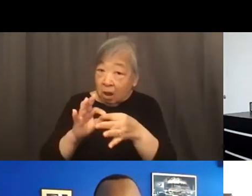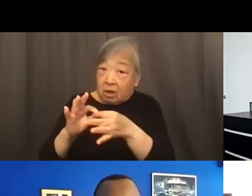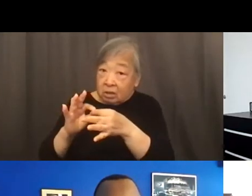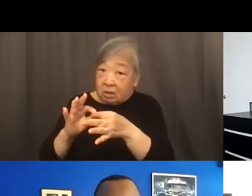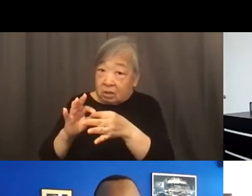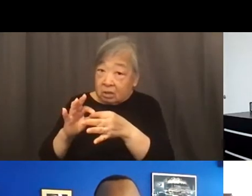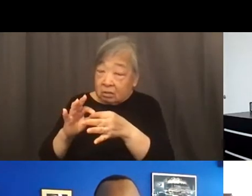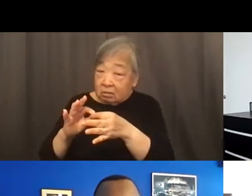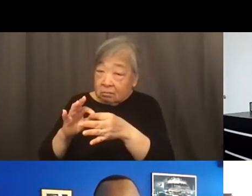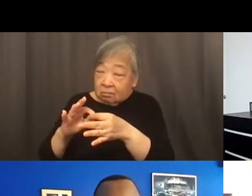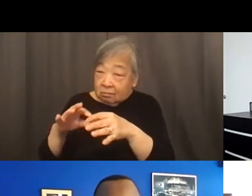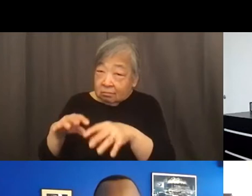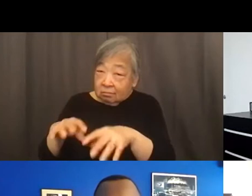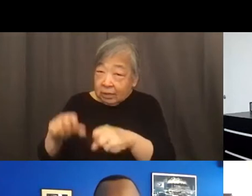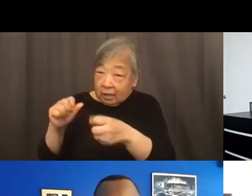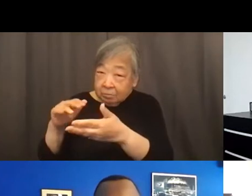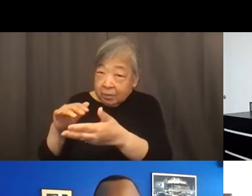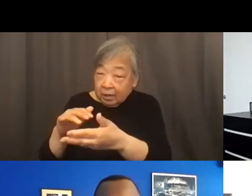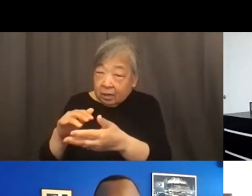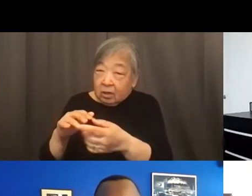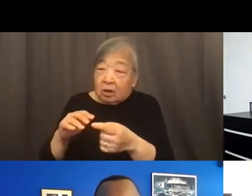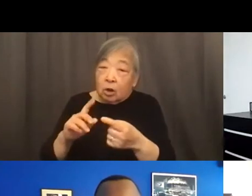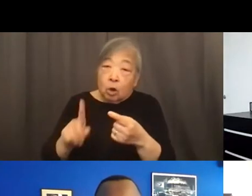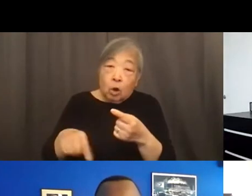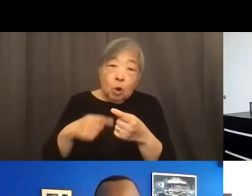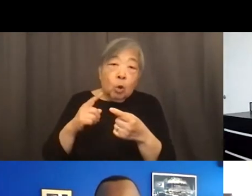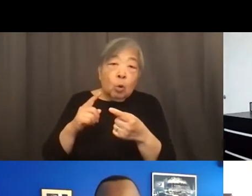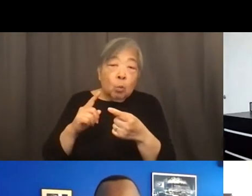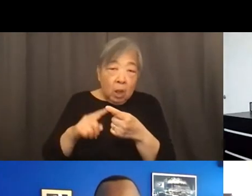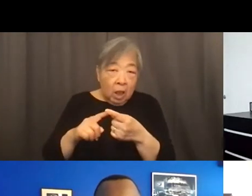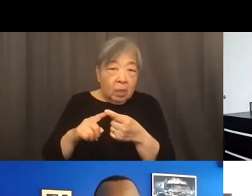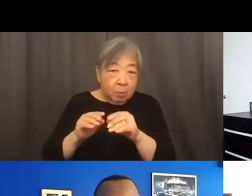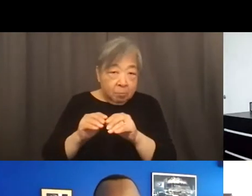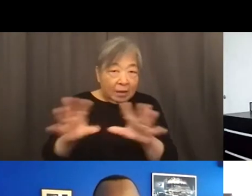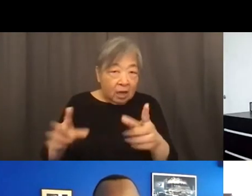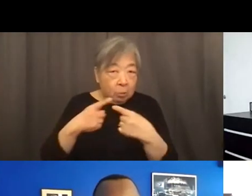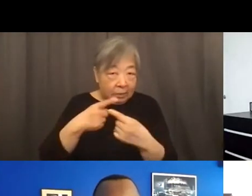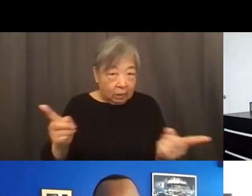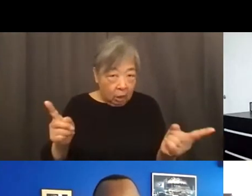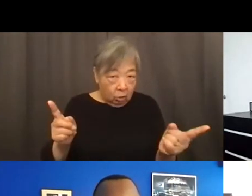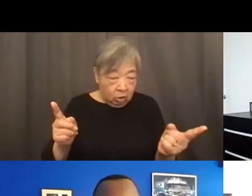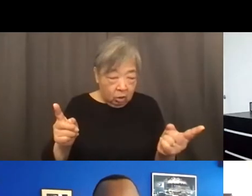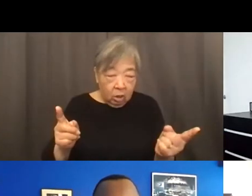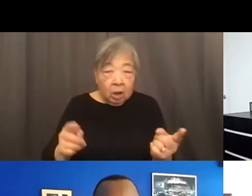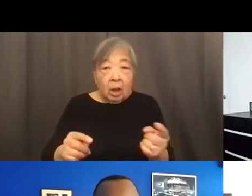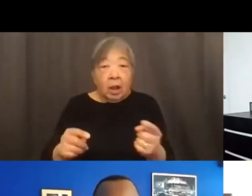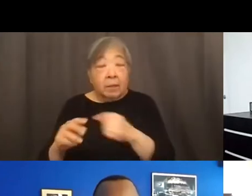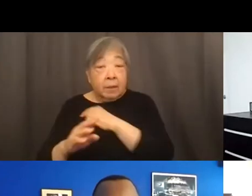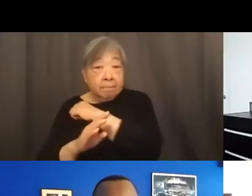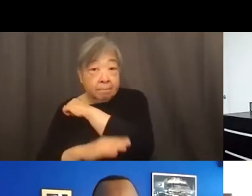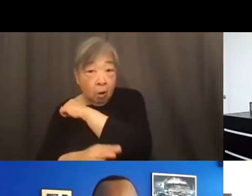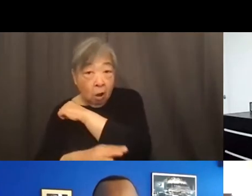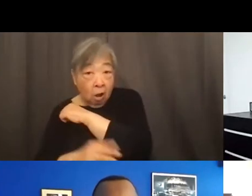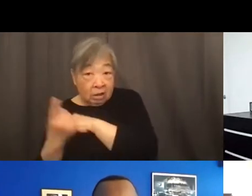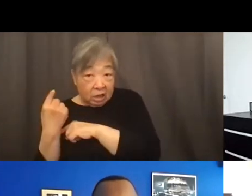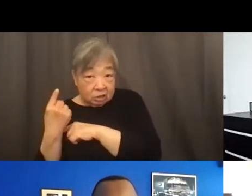completed right when the COVID pandemic was declared and then we updated it in the fall of last